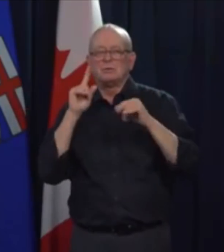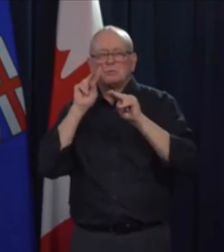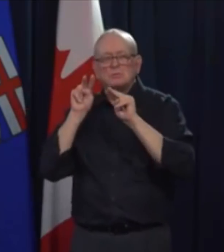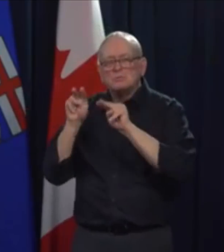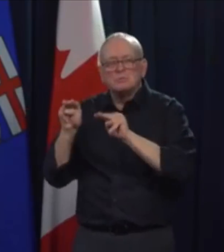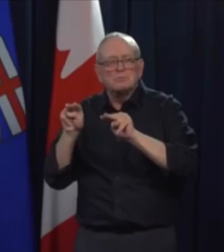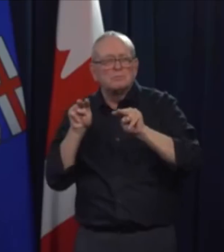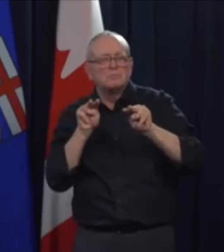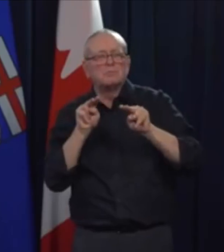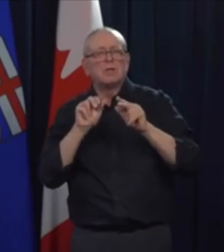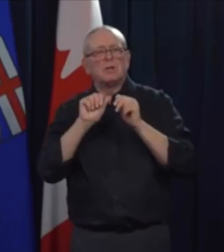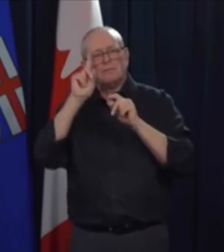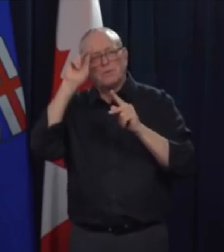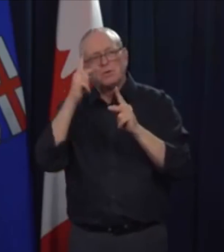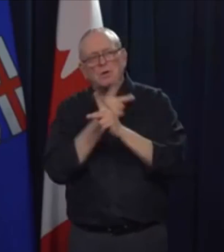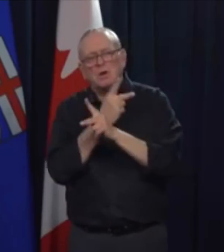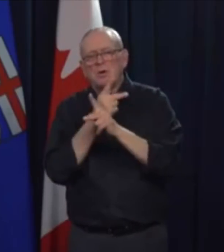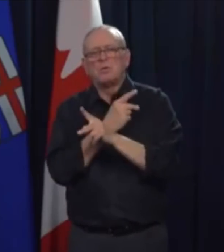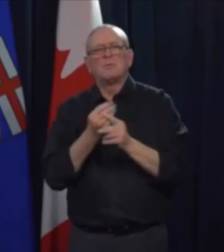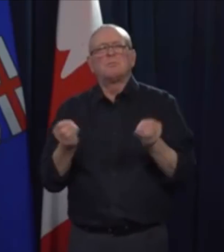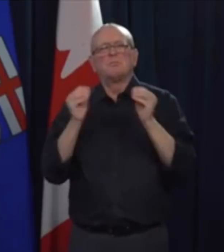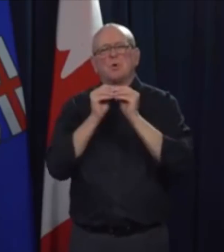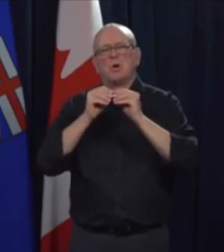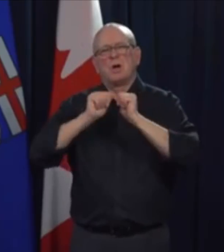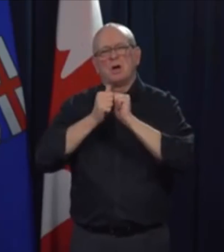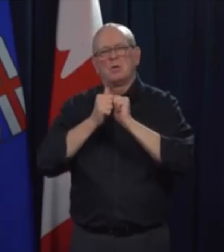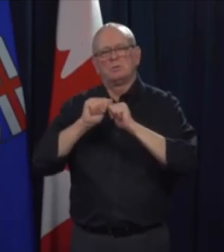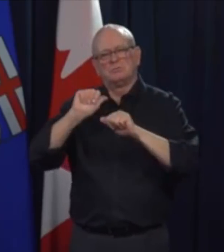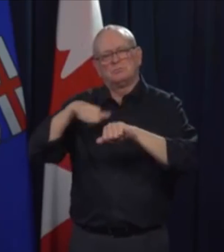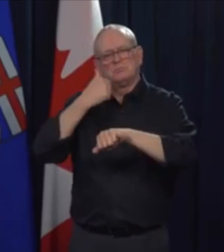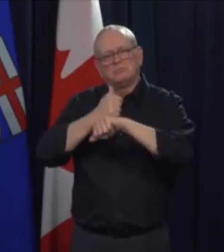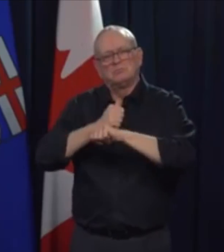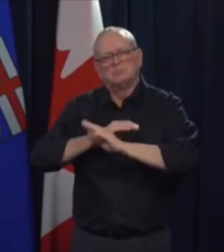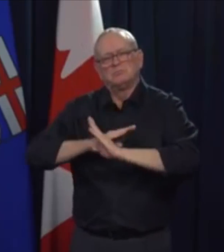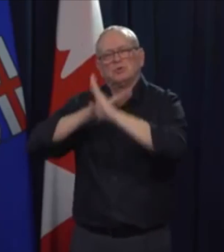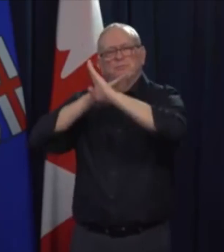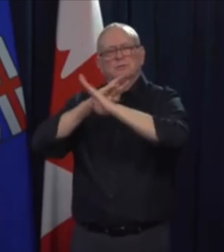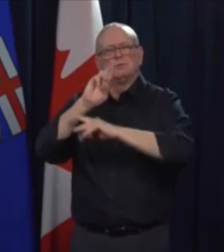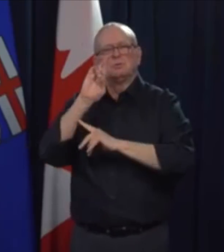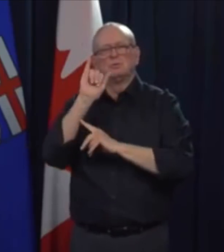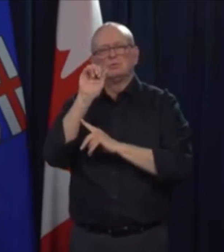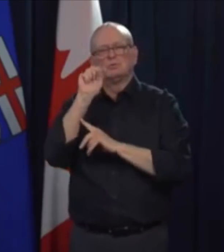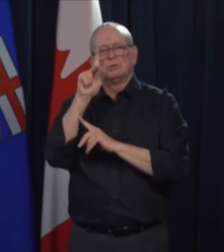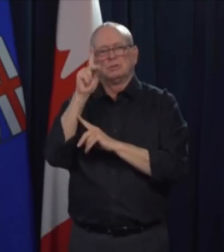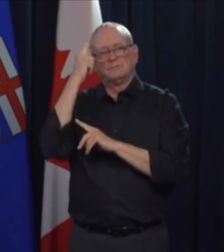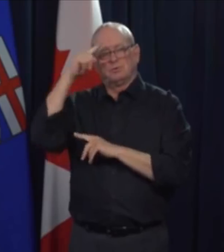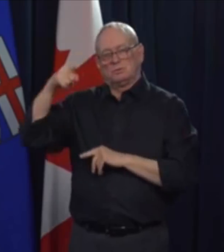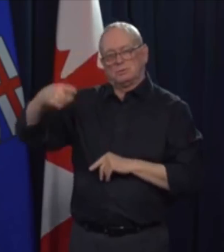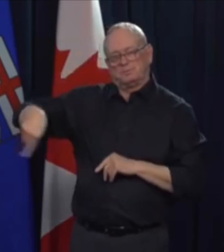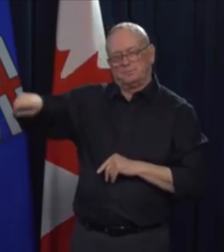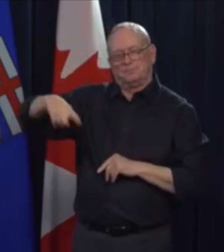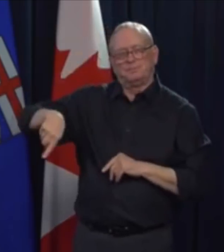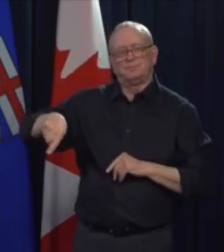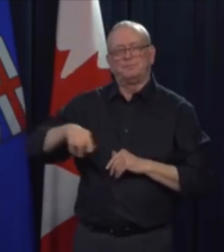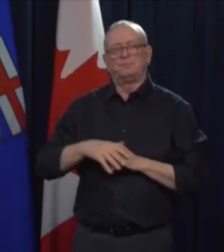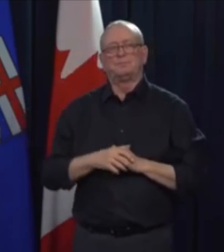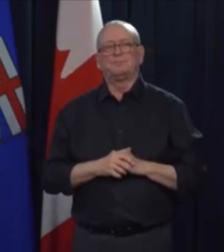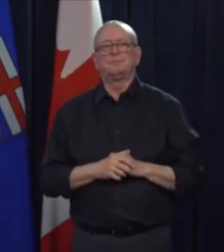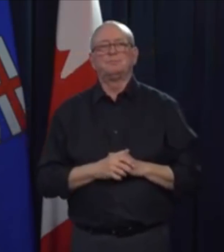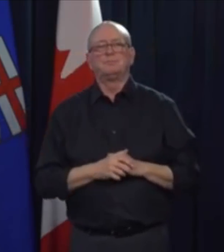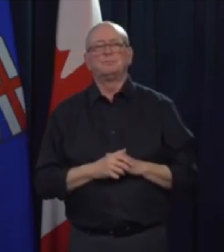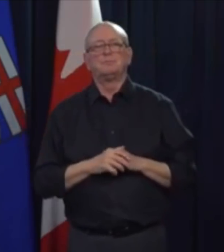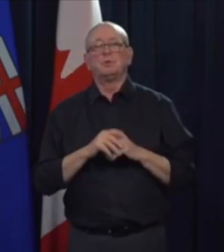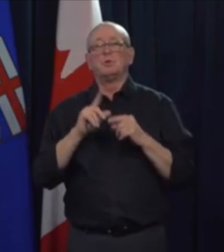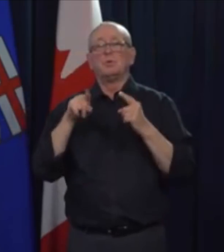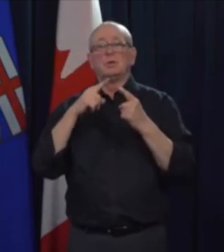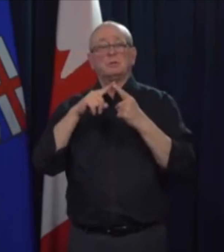limit the risk for residents. As soon as these are finalized, we will communicate them. As I have said before, we will take